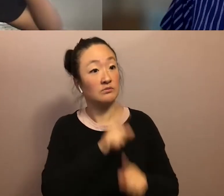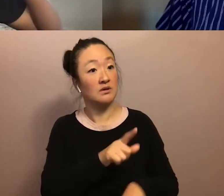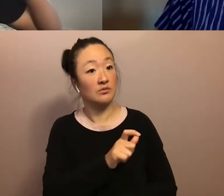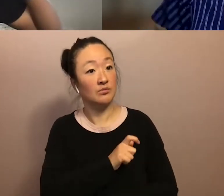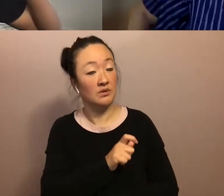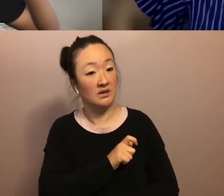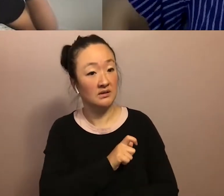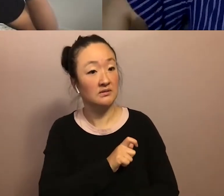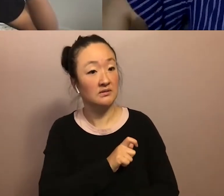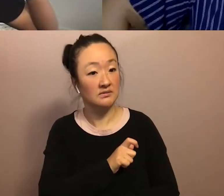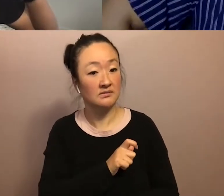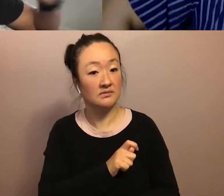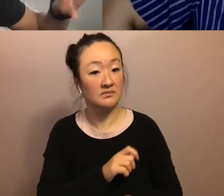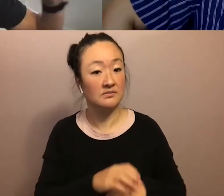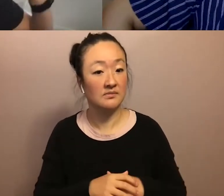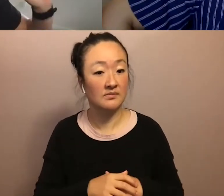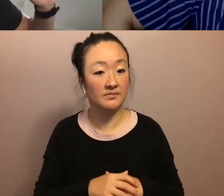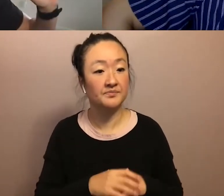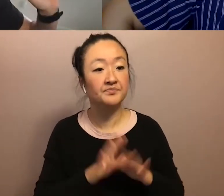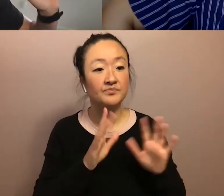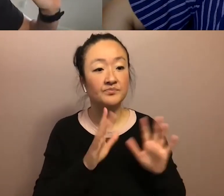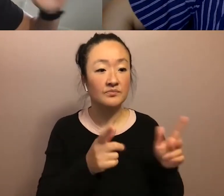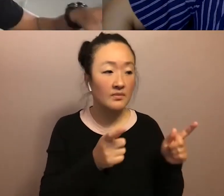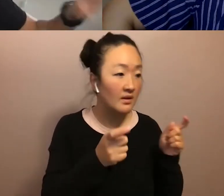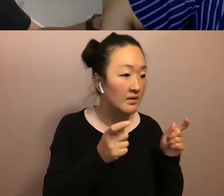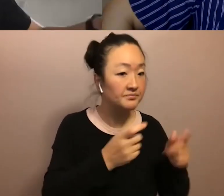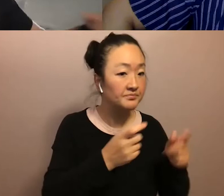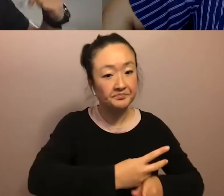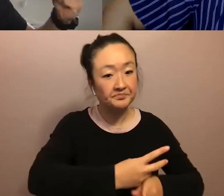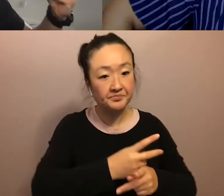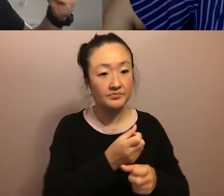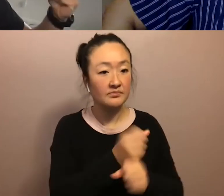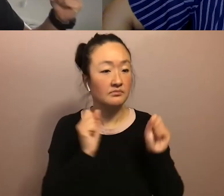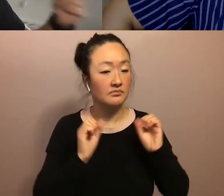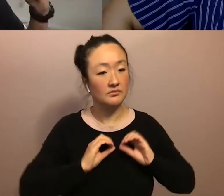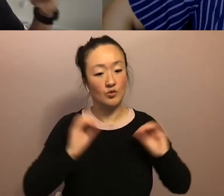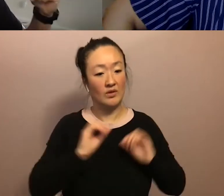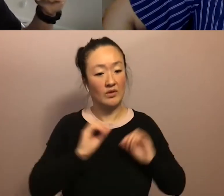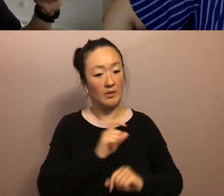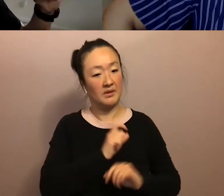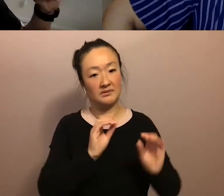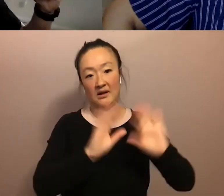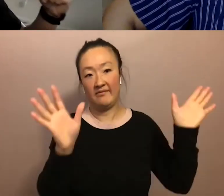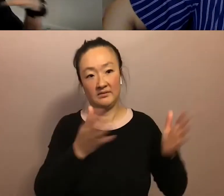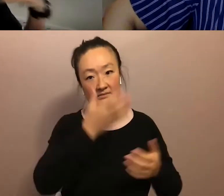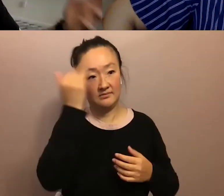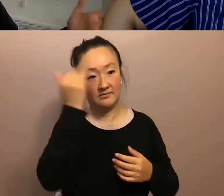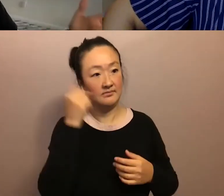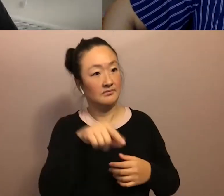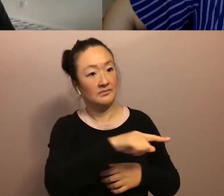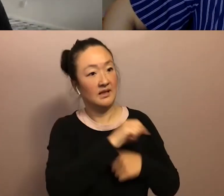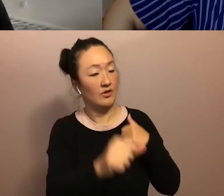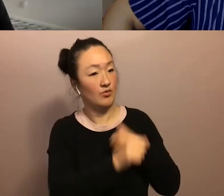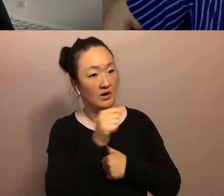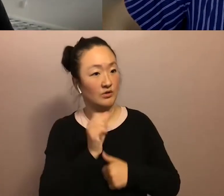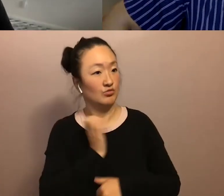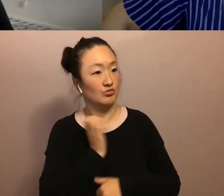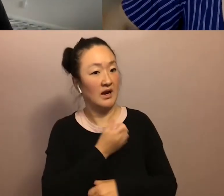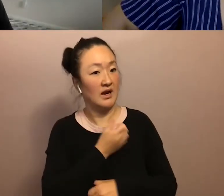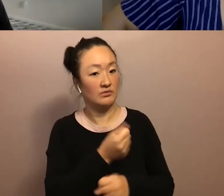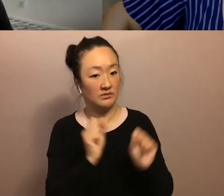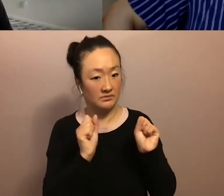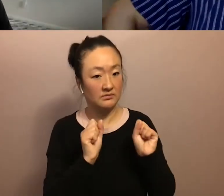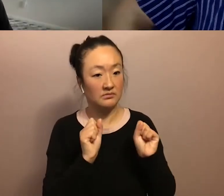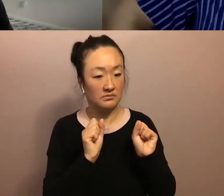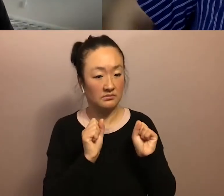and, you know, managing safety without police, obviously because they were a threat to our safety. Um,